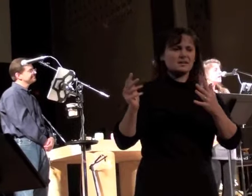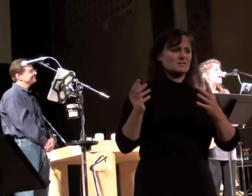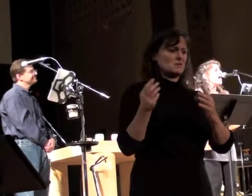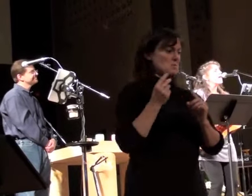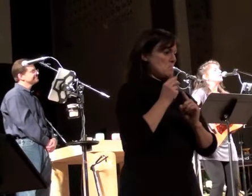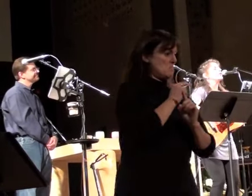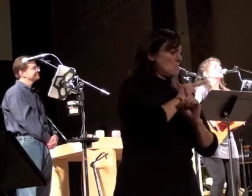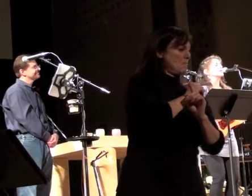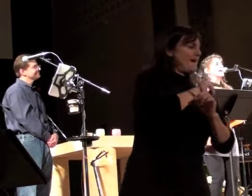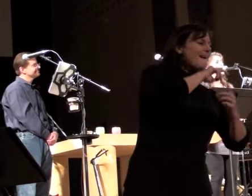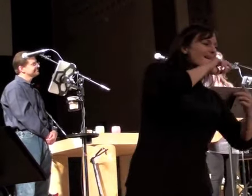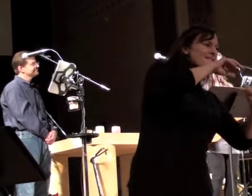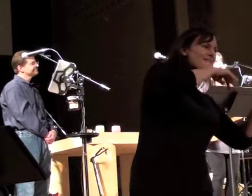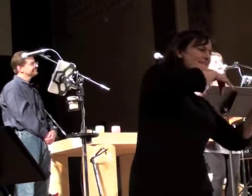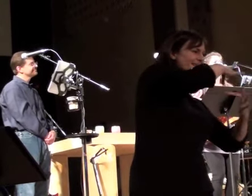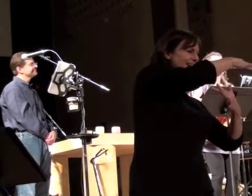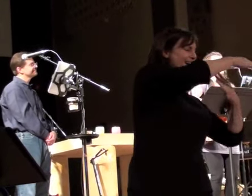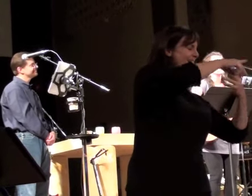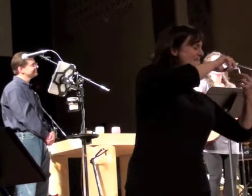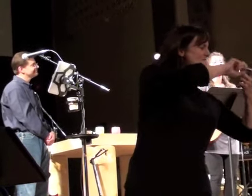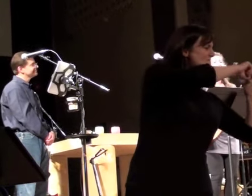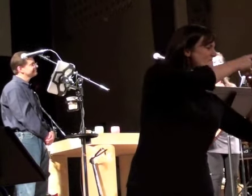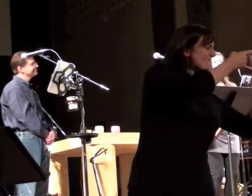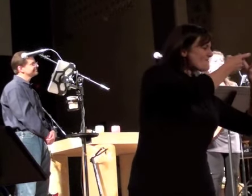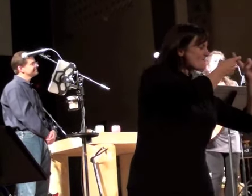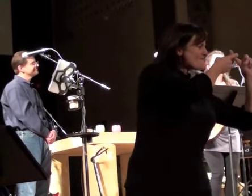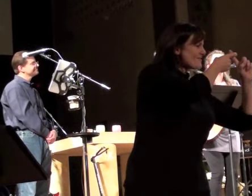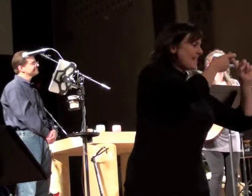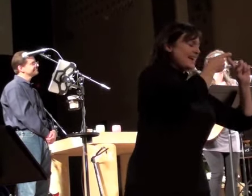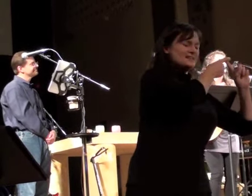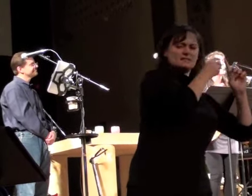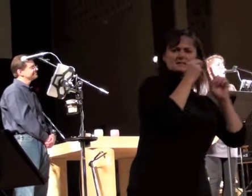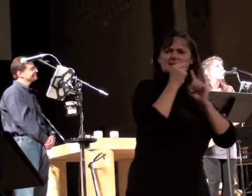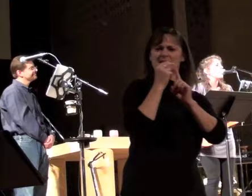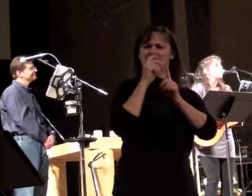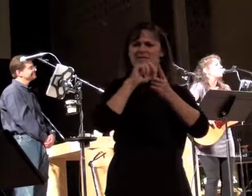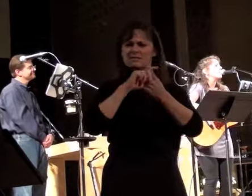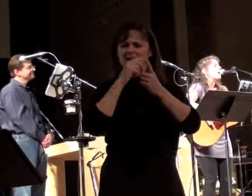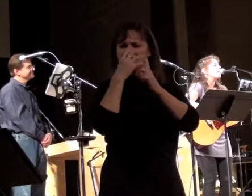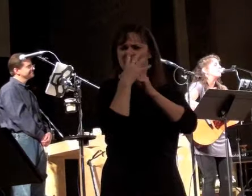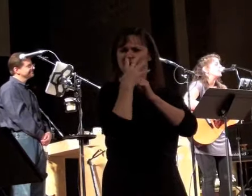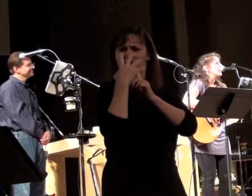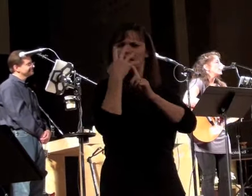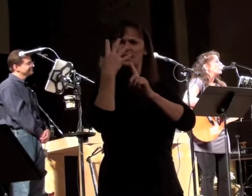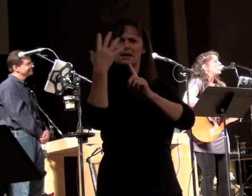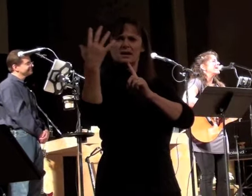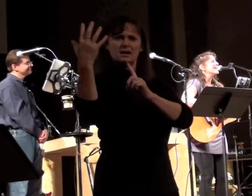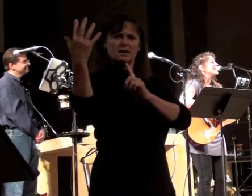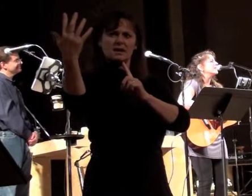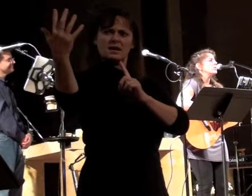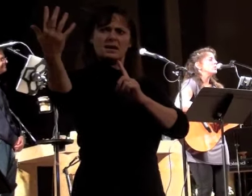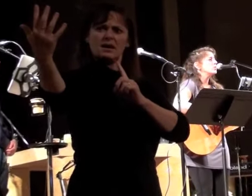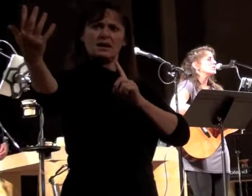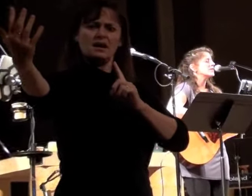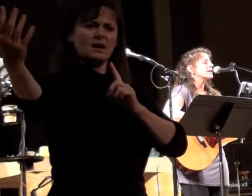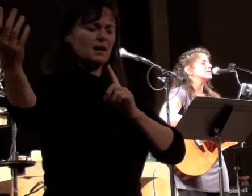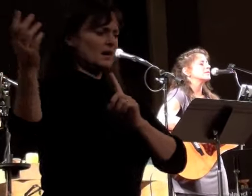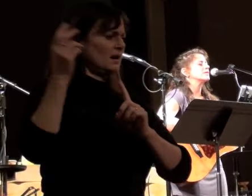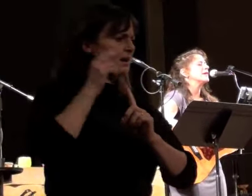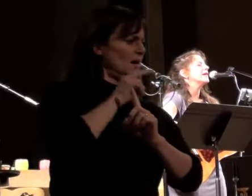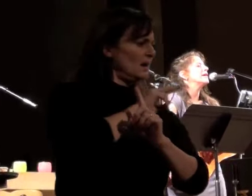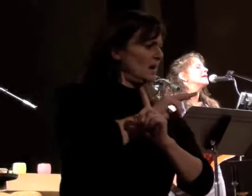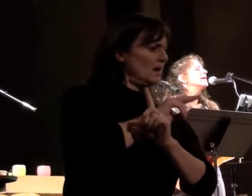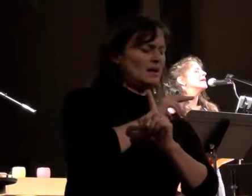Well, I've looked at life from what sides go from. We're close